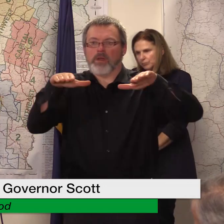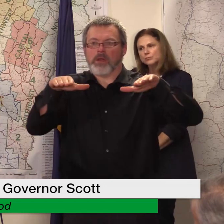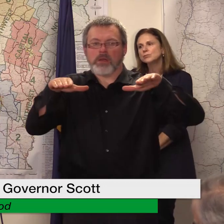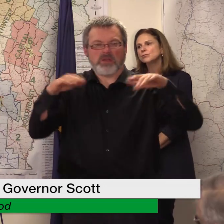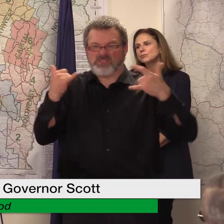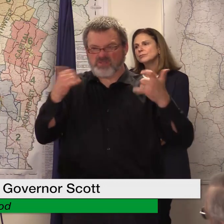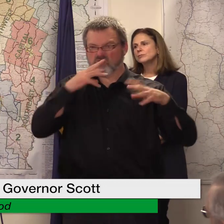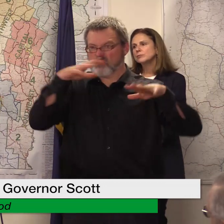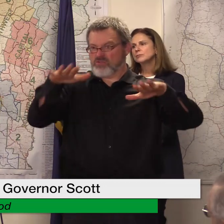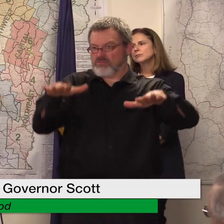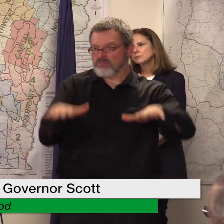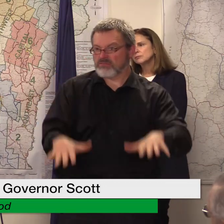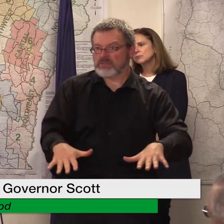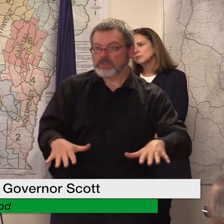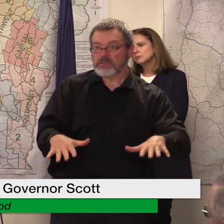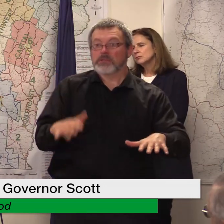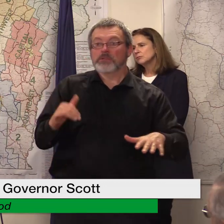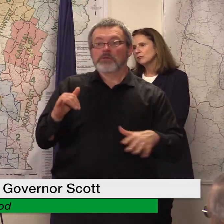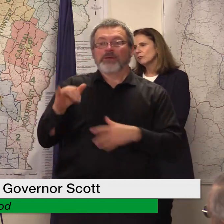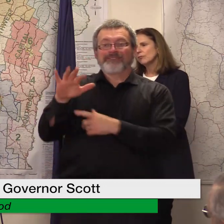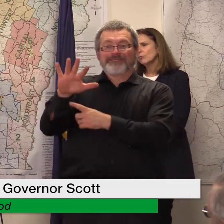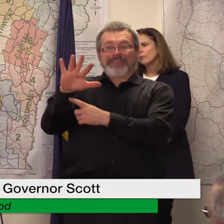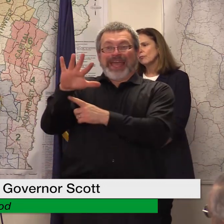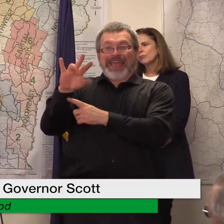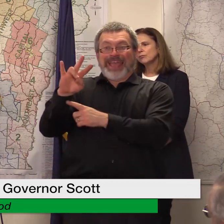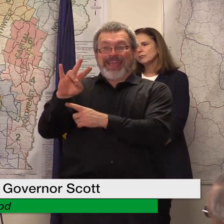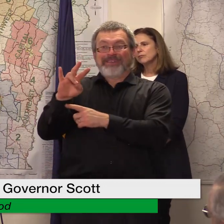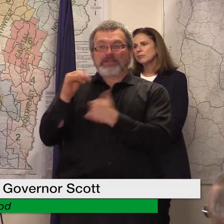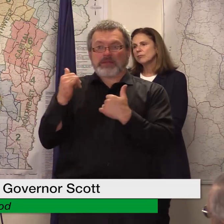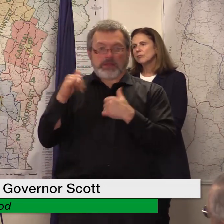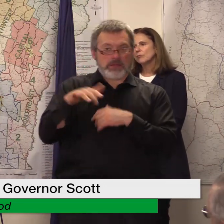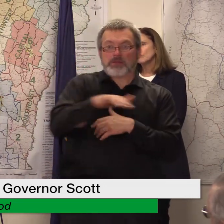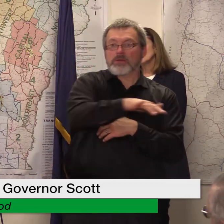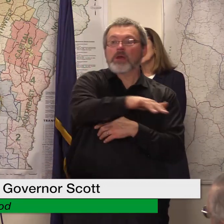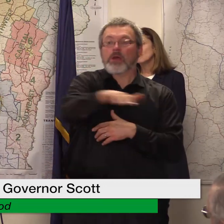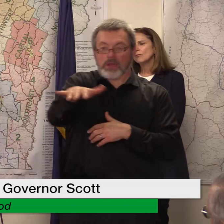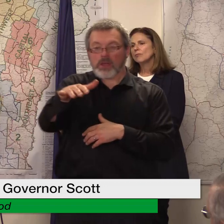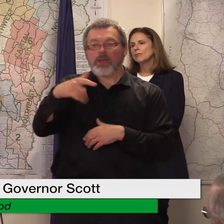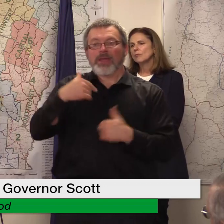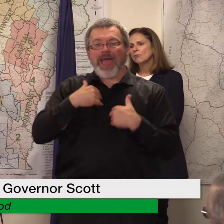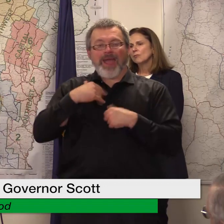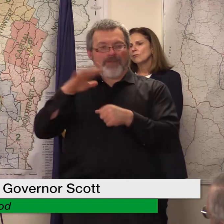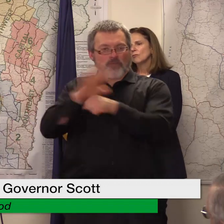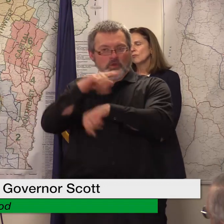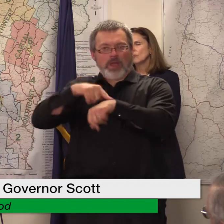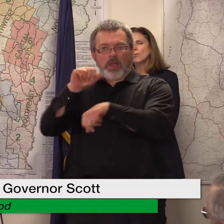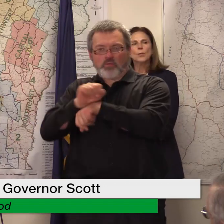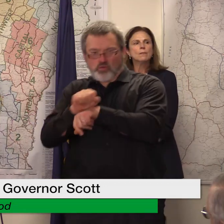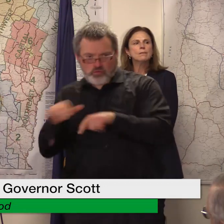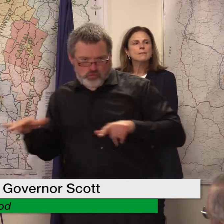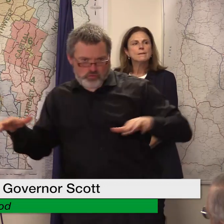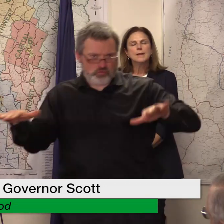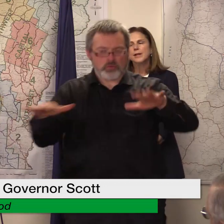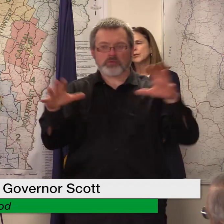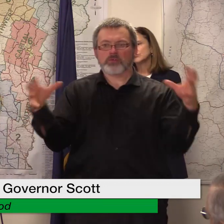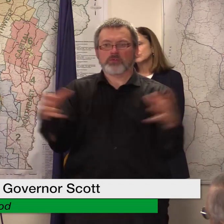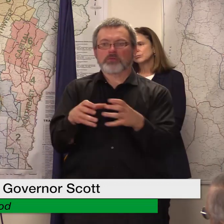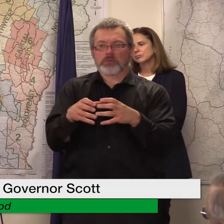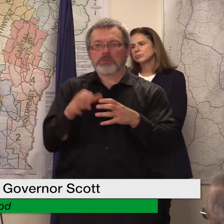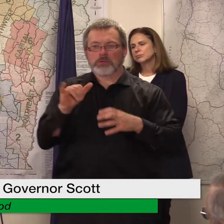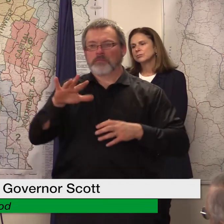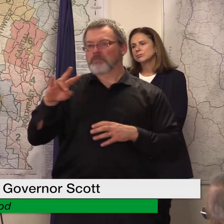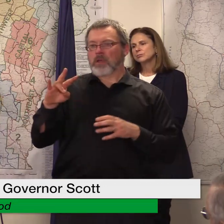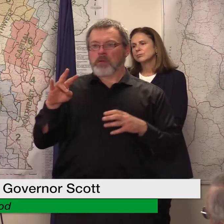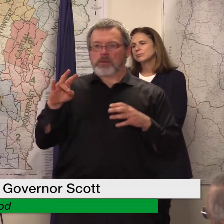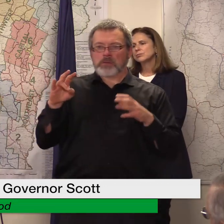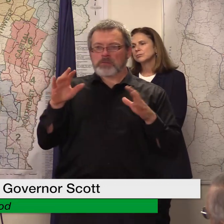that caveat on that number because we have a lot of full-time employees that are doing this as well as their full-time job so there's a lot more people applied to the